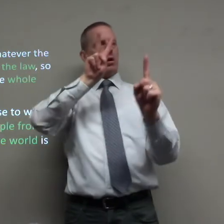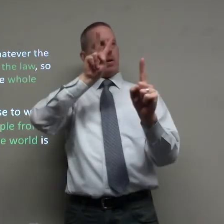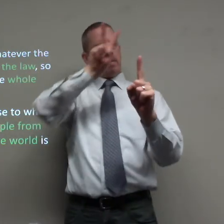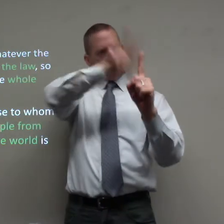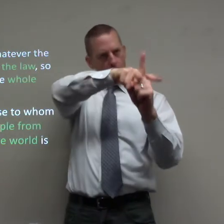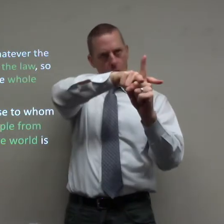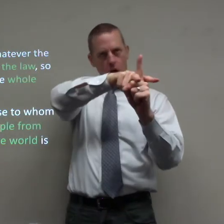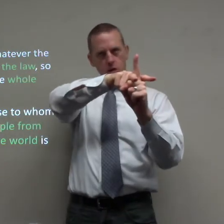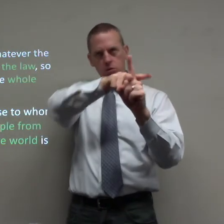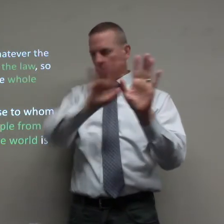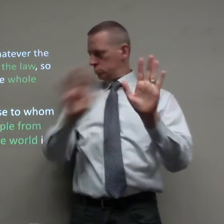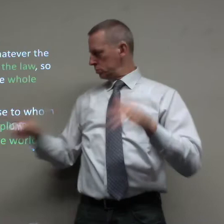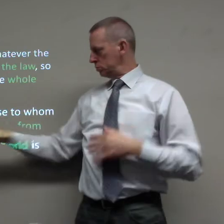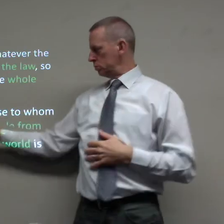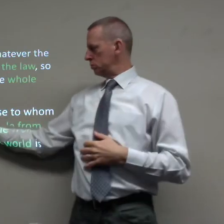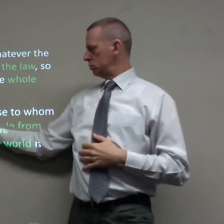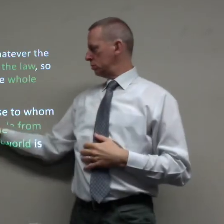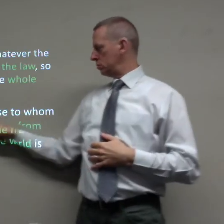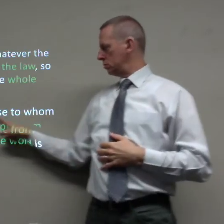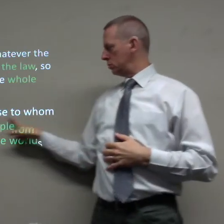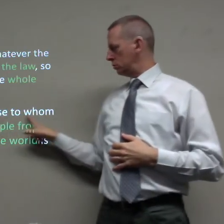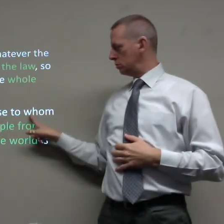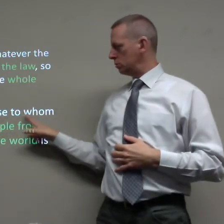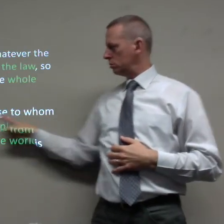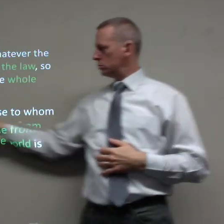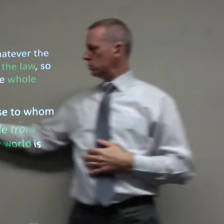to all people to whom it is given